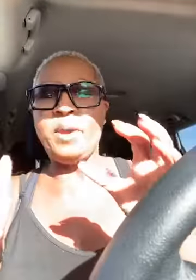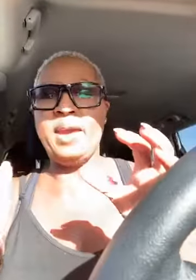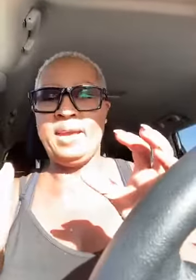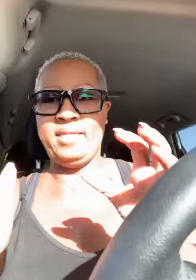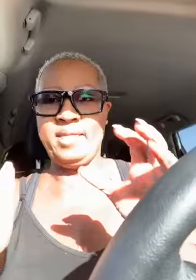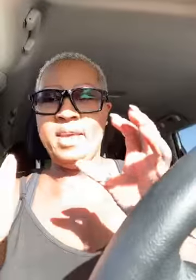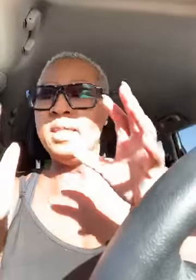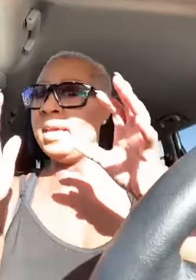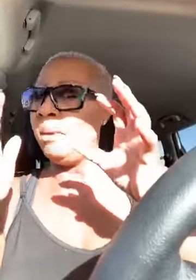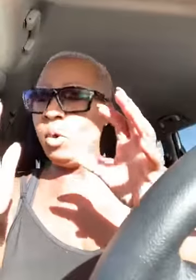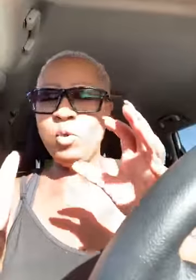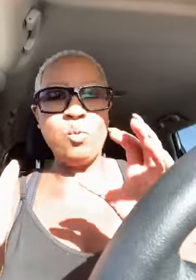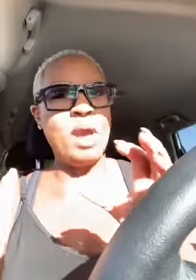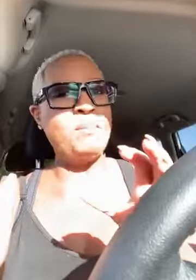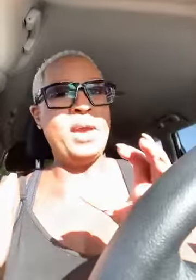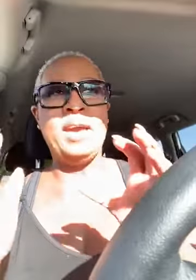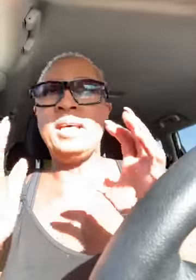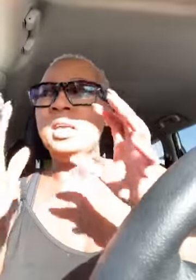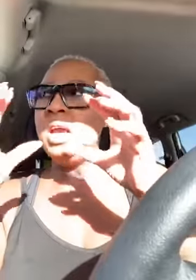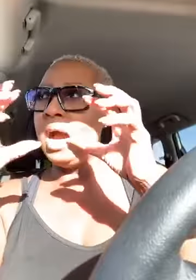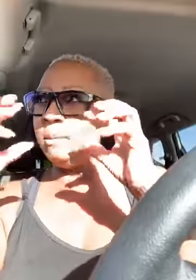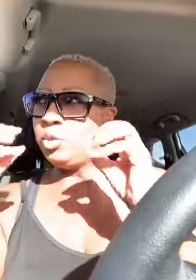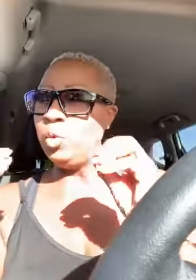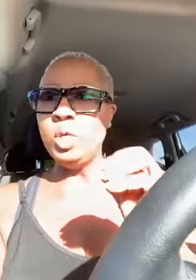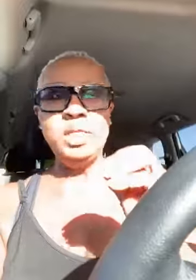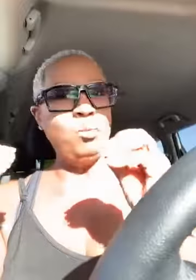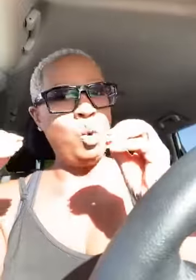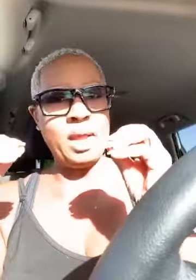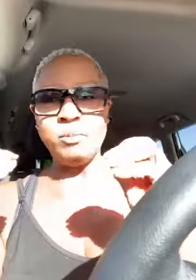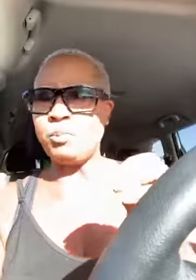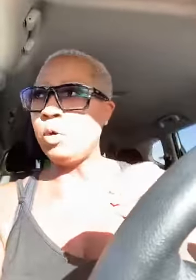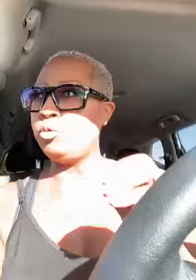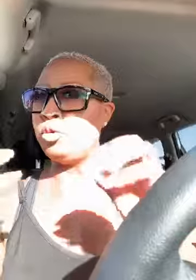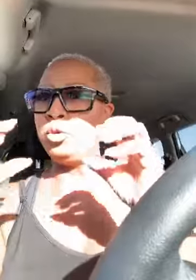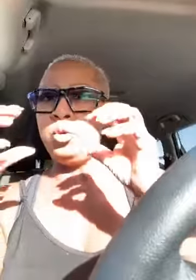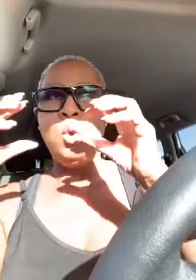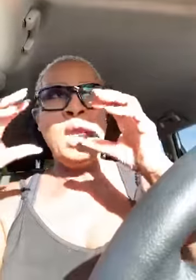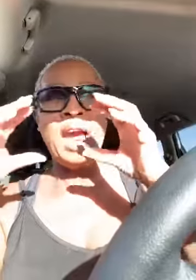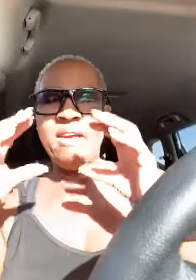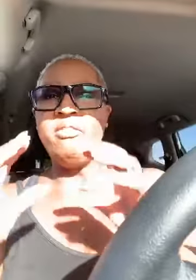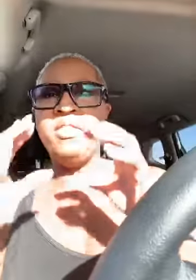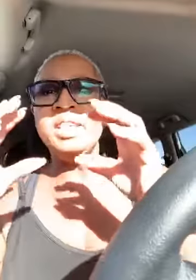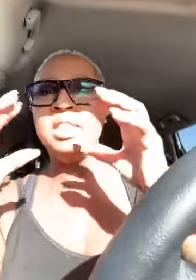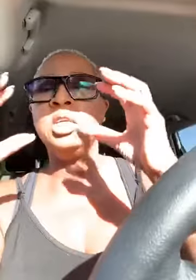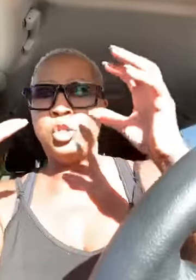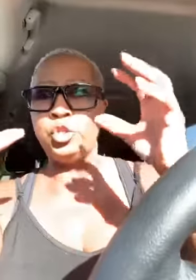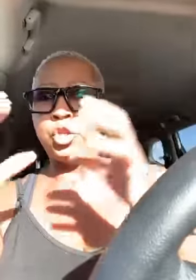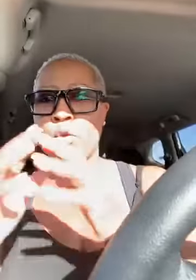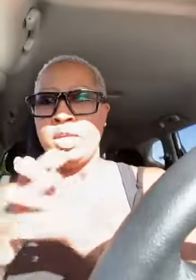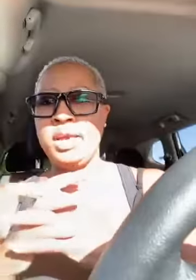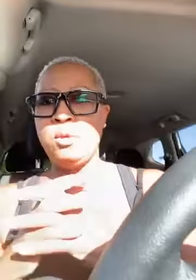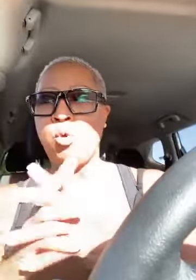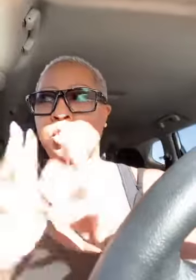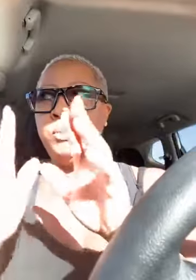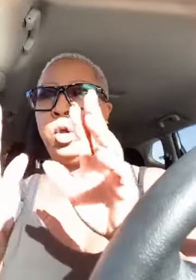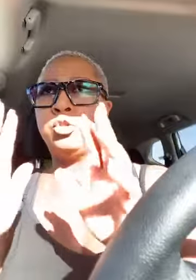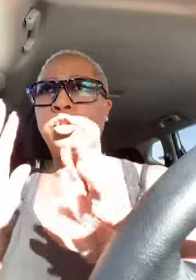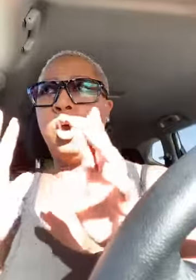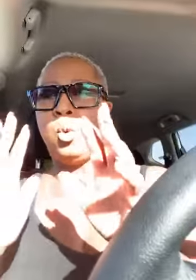path that i'm on the right path i'm doing what i'm supposed to do and this is the journey that he wants me on so